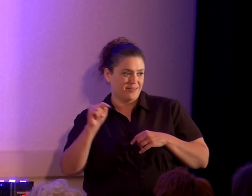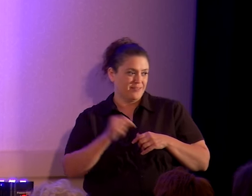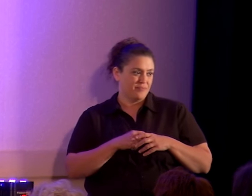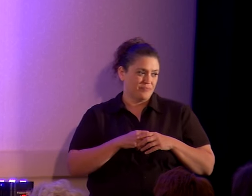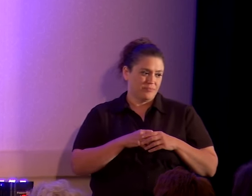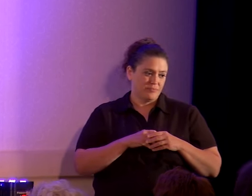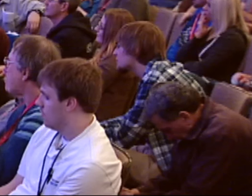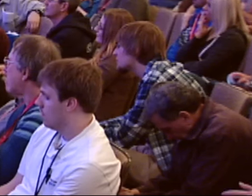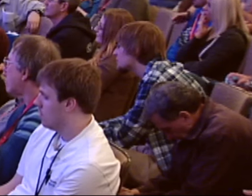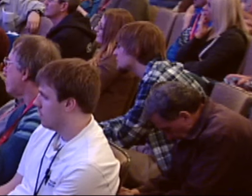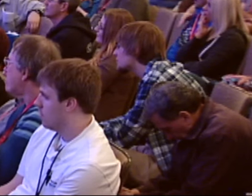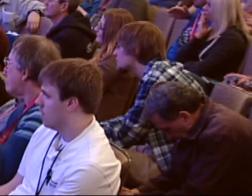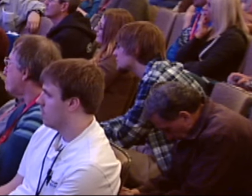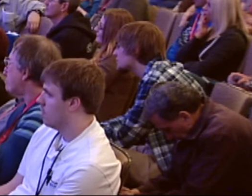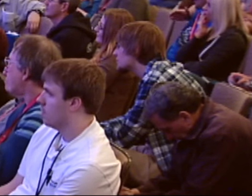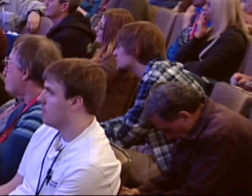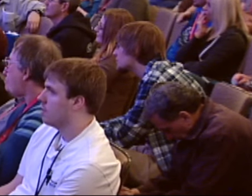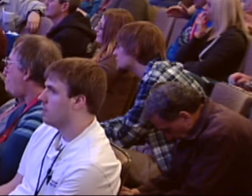Now...